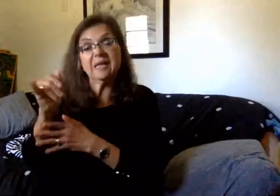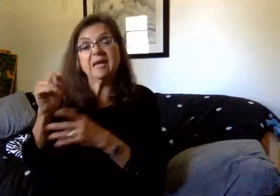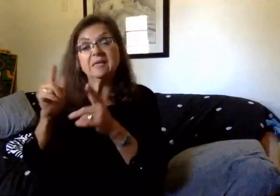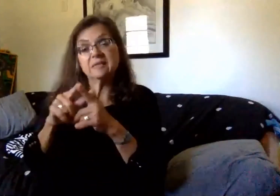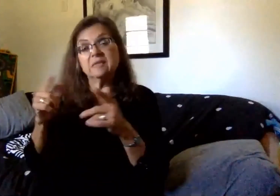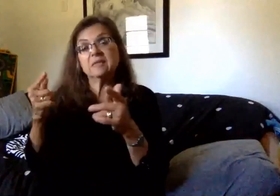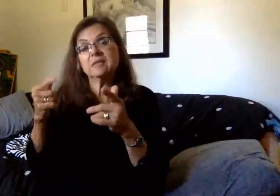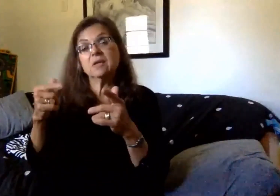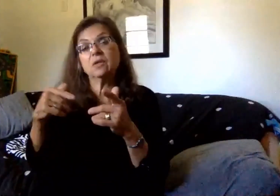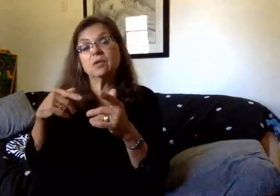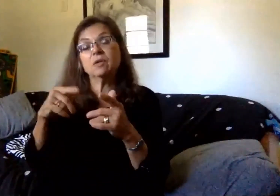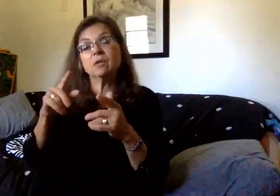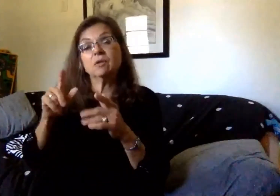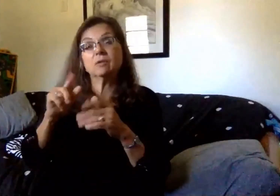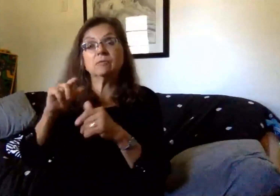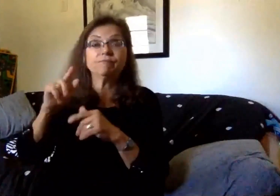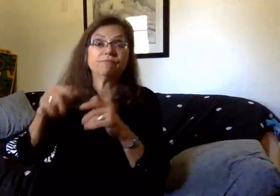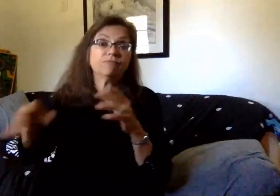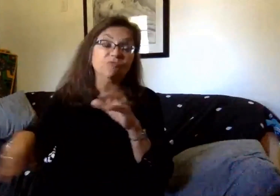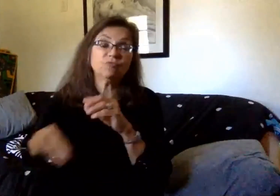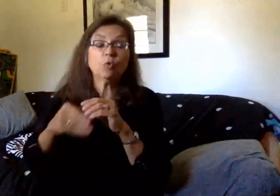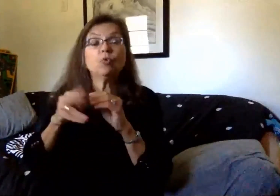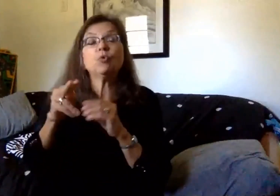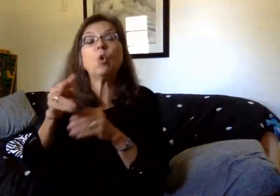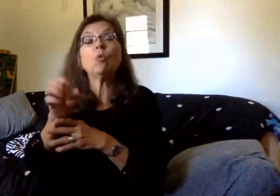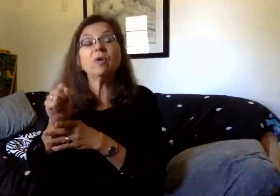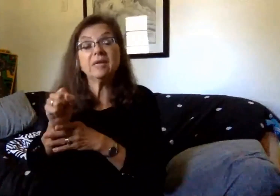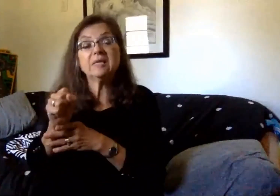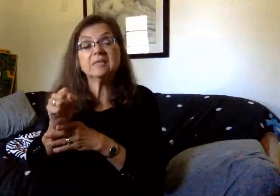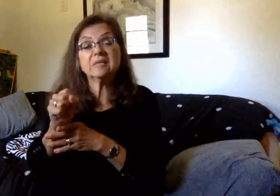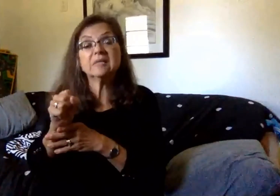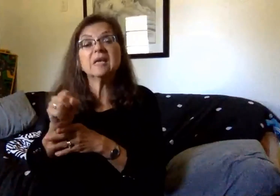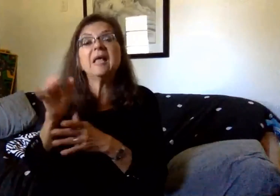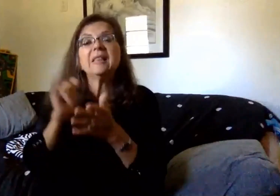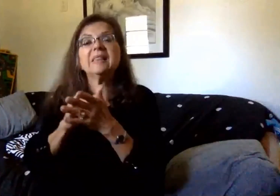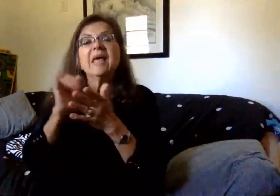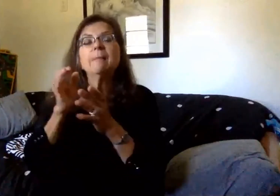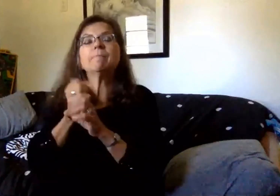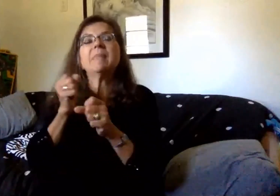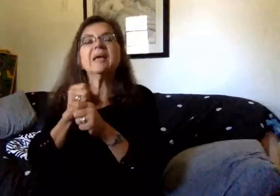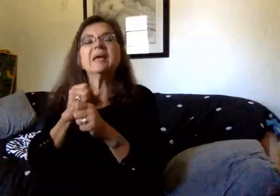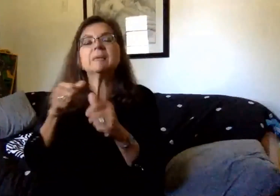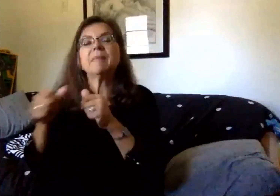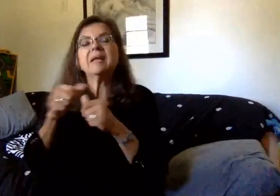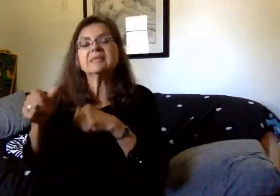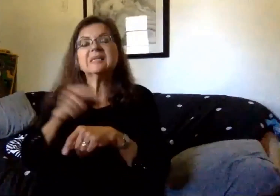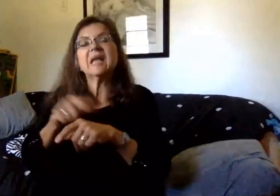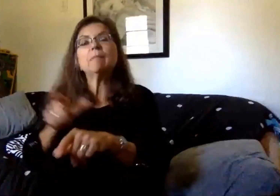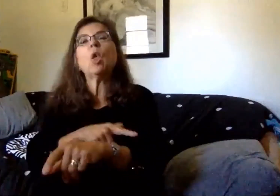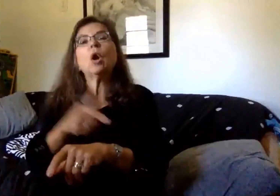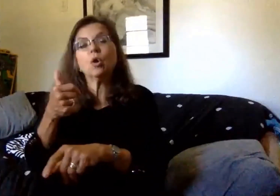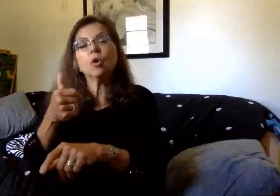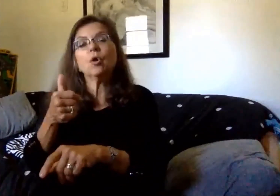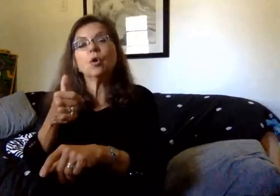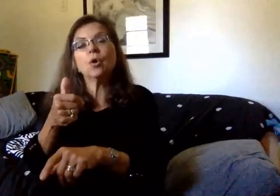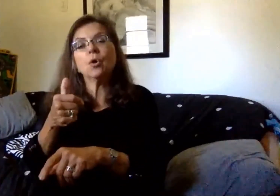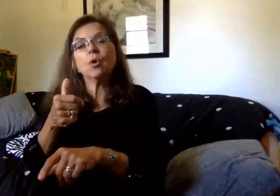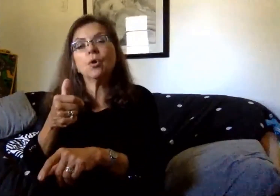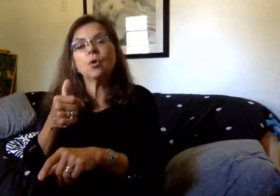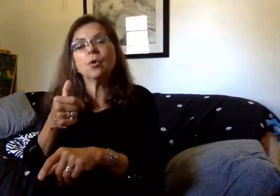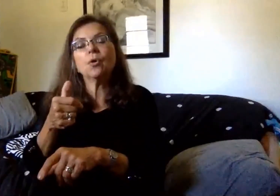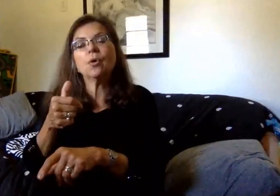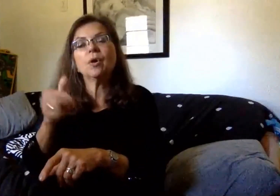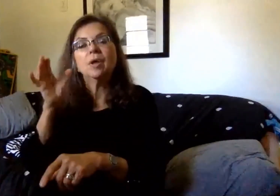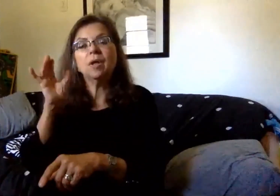And we're going to utilize that time to extend the amount of passing time that students have in between their classes. Our hope is to possibly